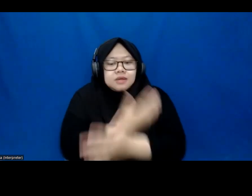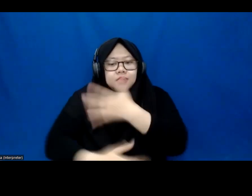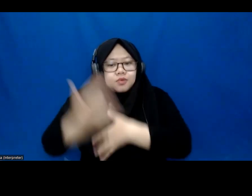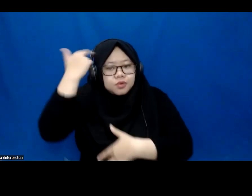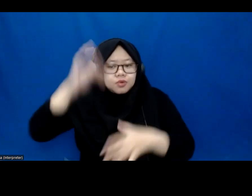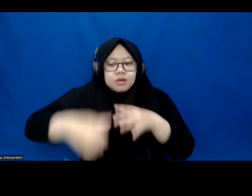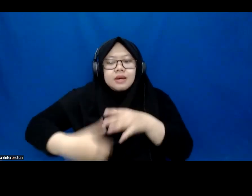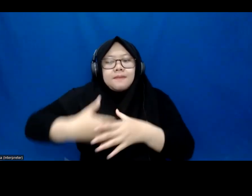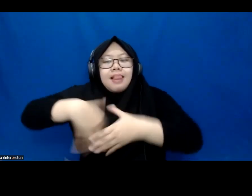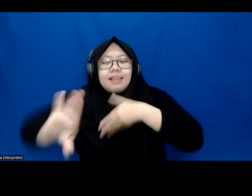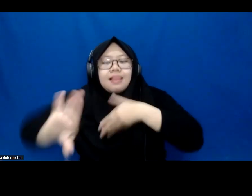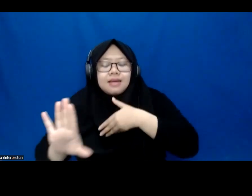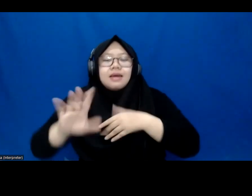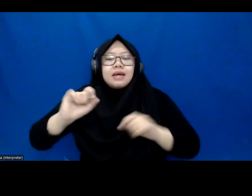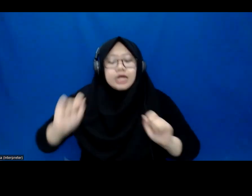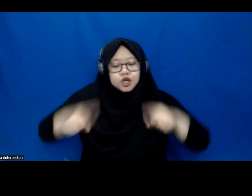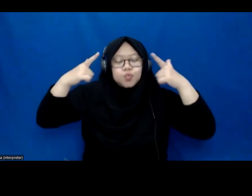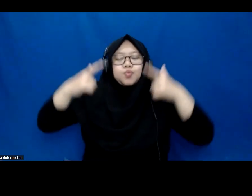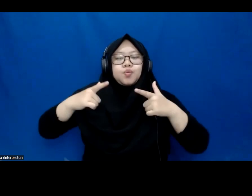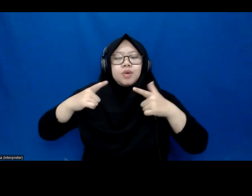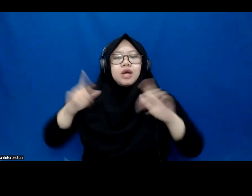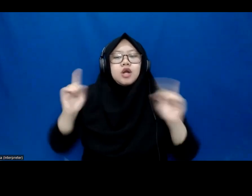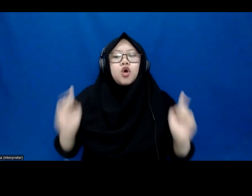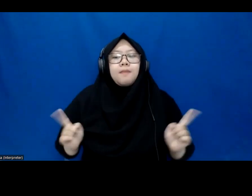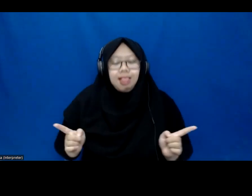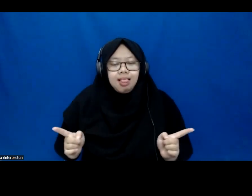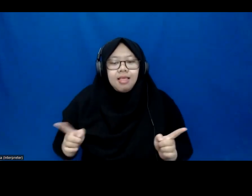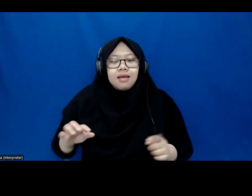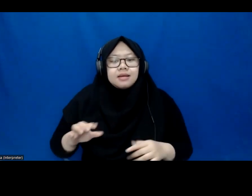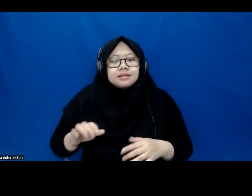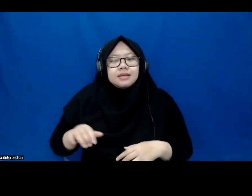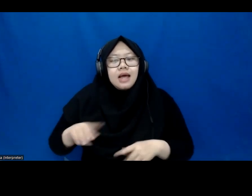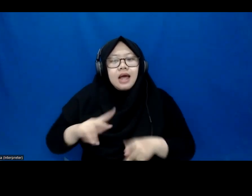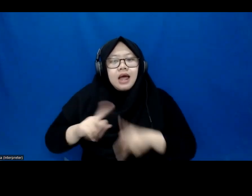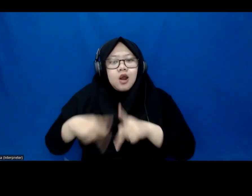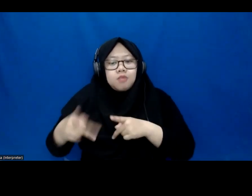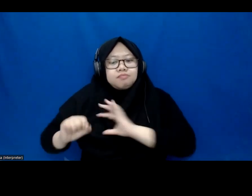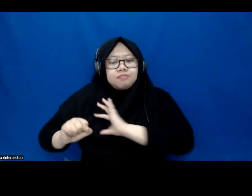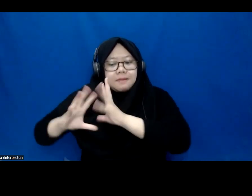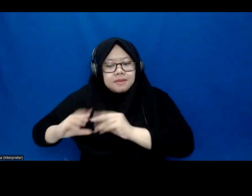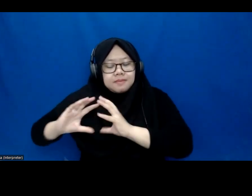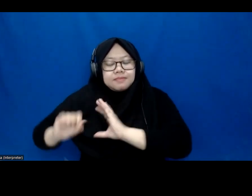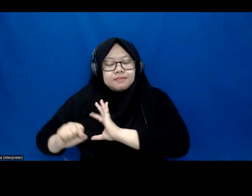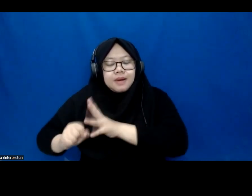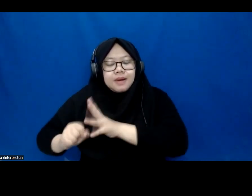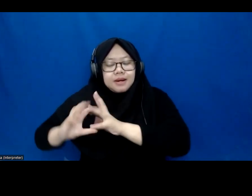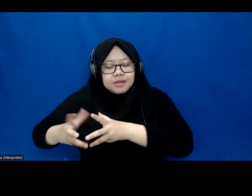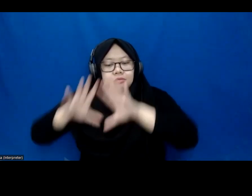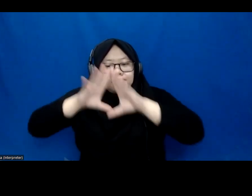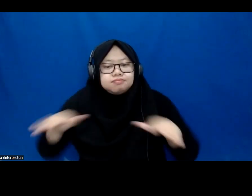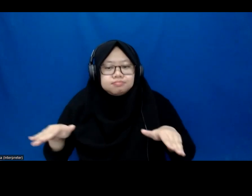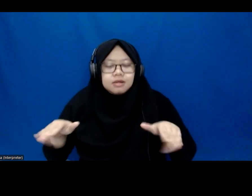when the pandemic is over. Because even now, as we move out of the pandemic, many people,